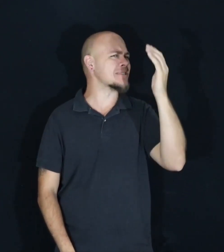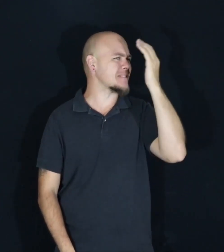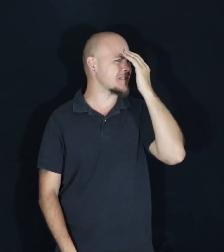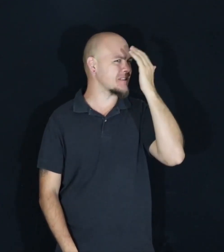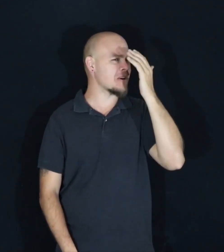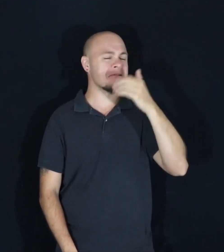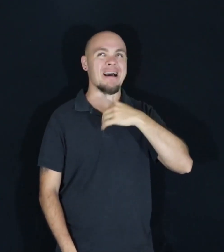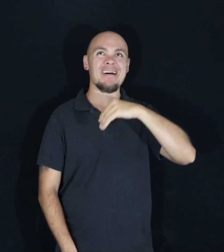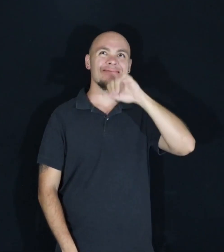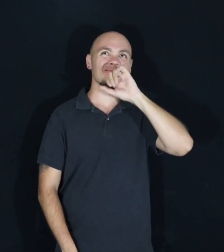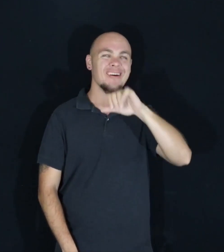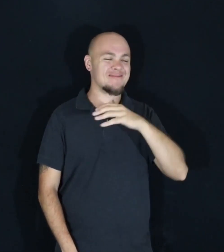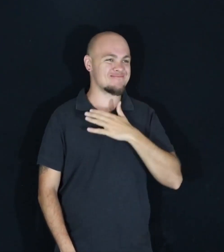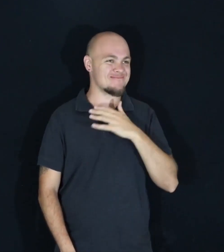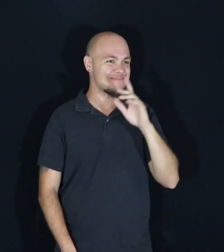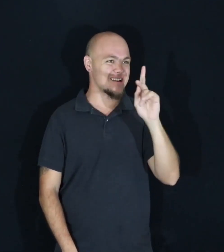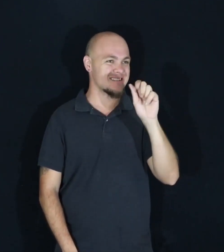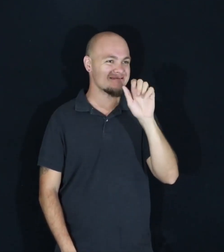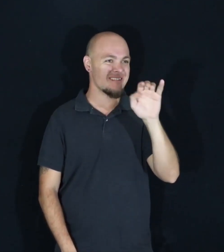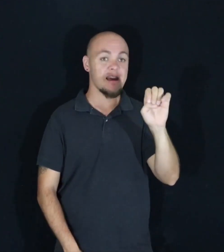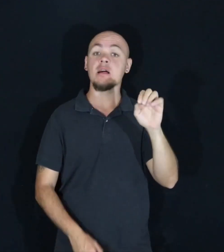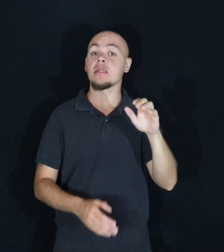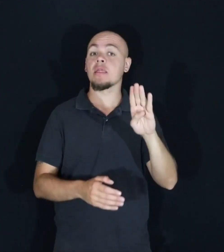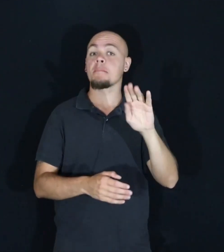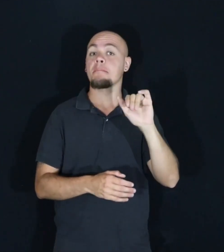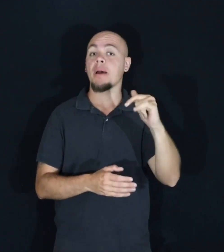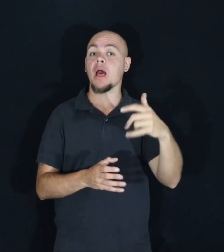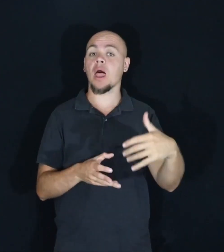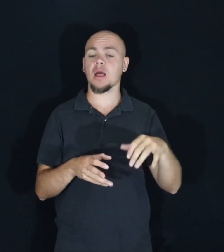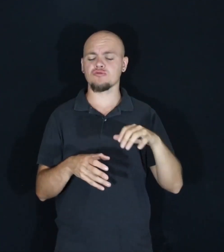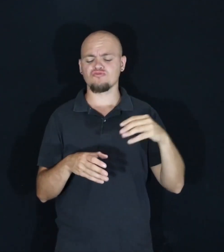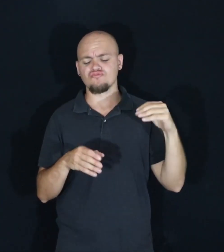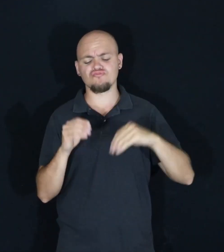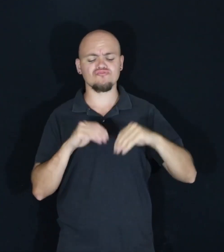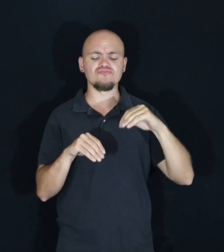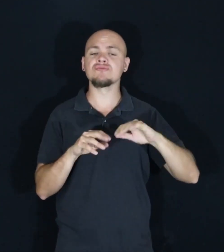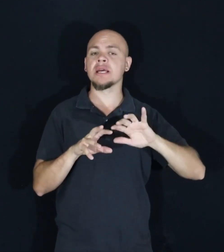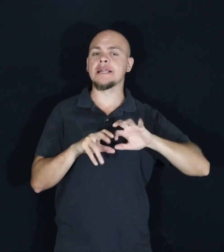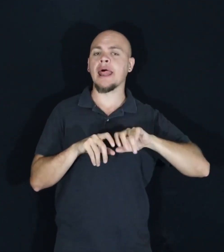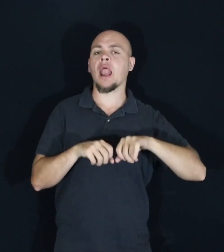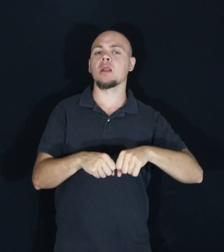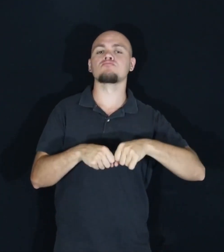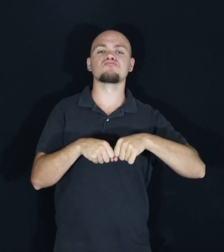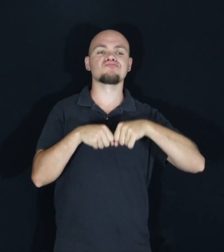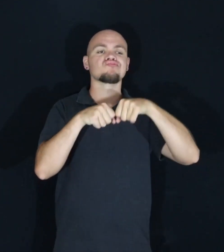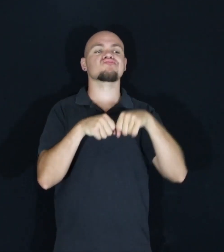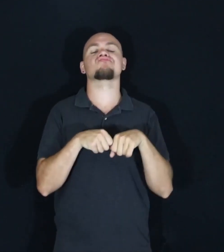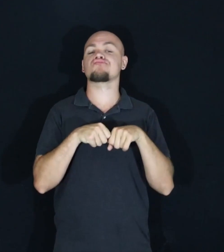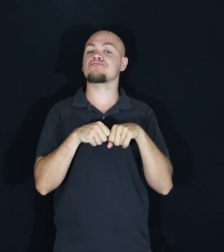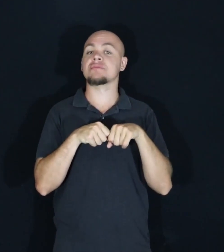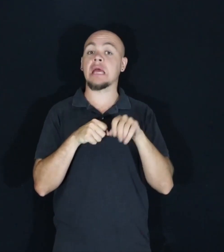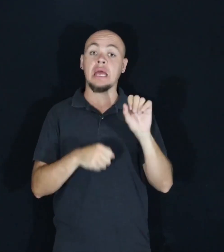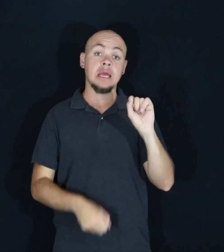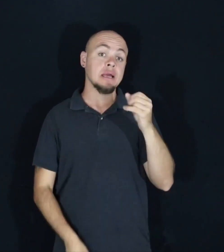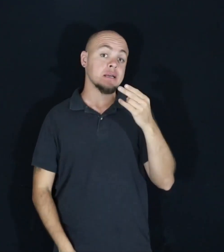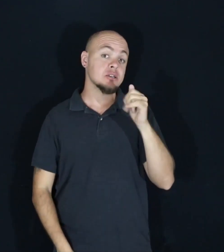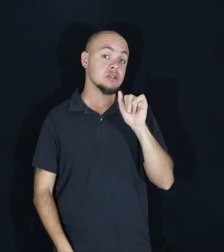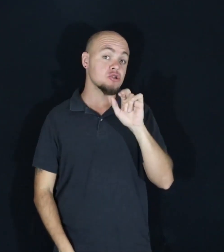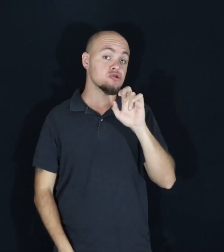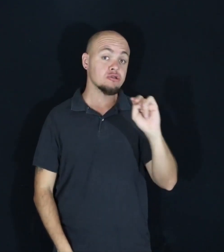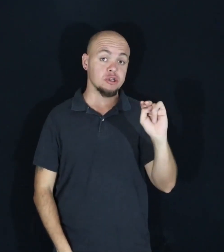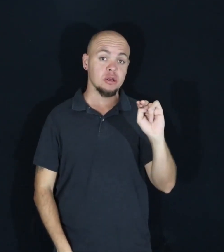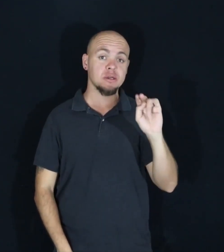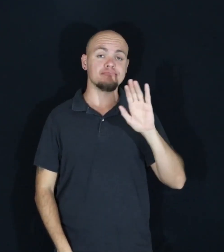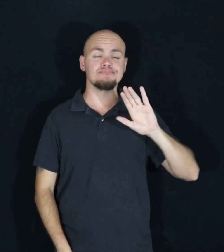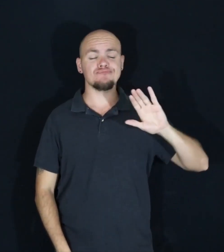love my kale. And they stuffed the bag and they closed it up. And then Sharon put her arm around